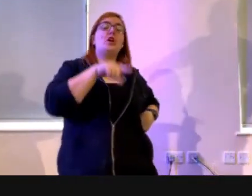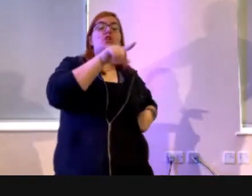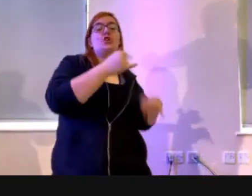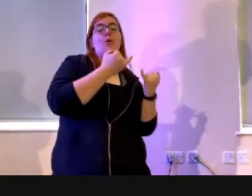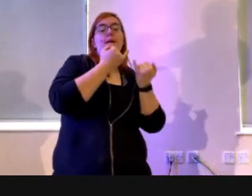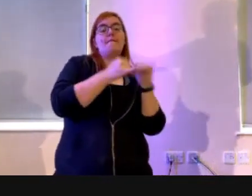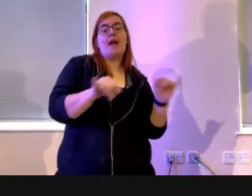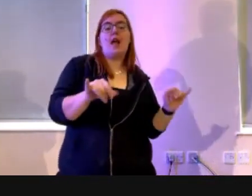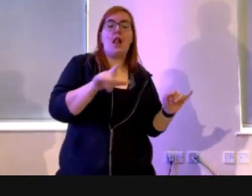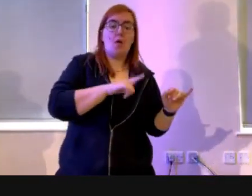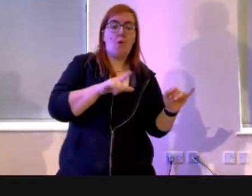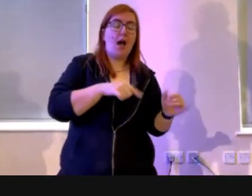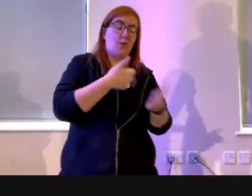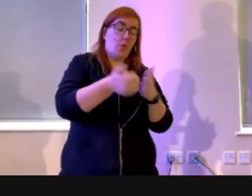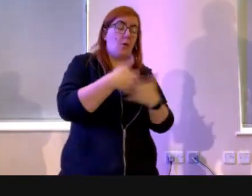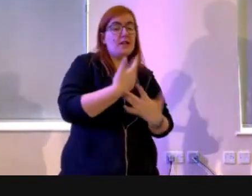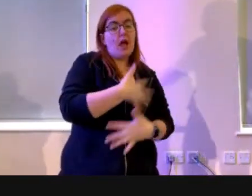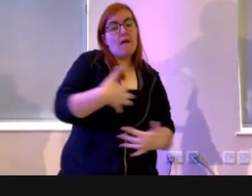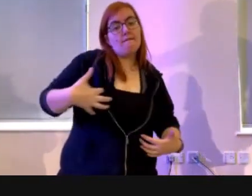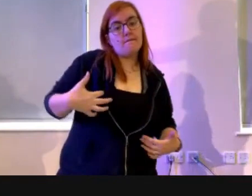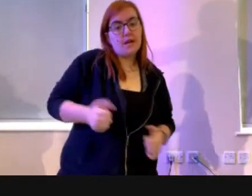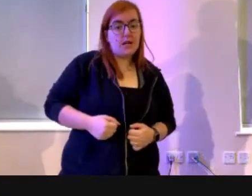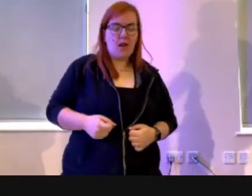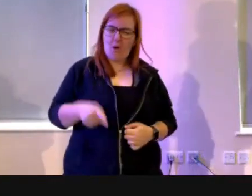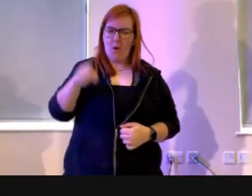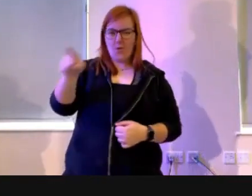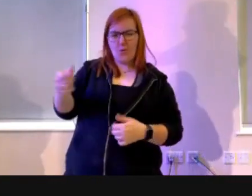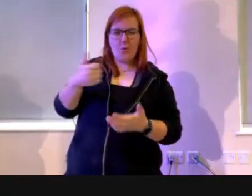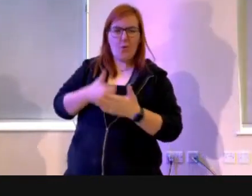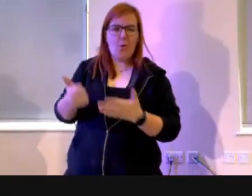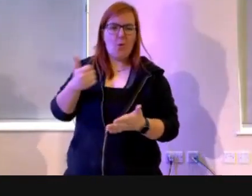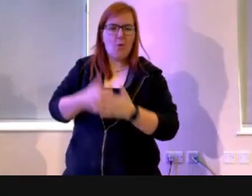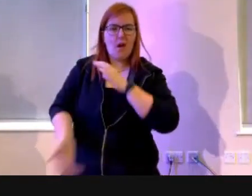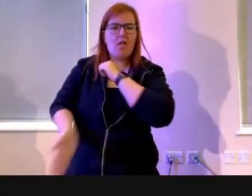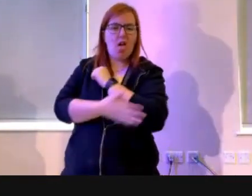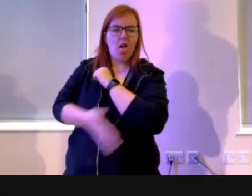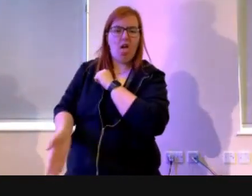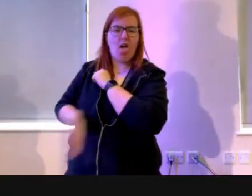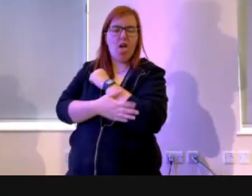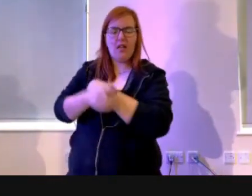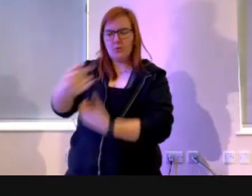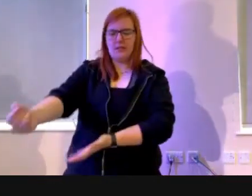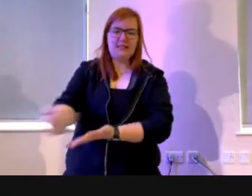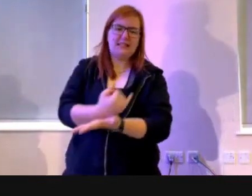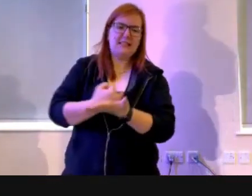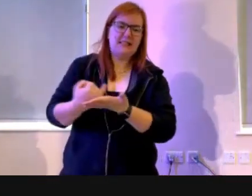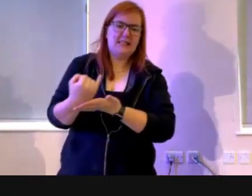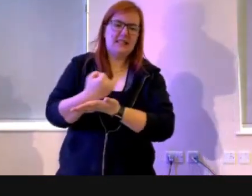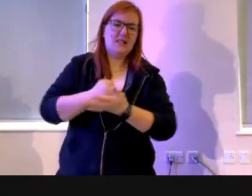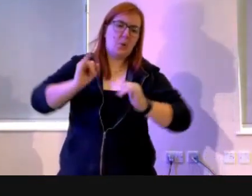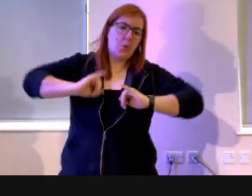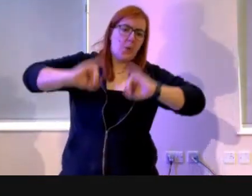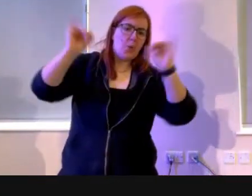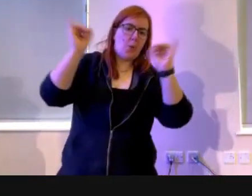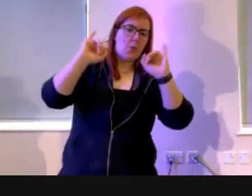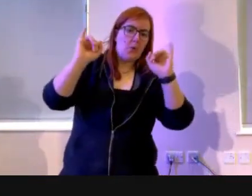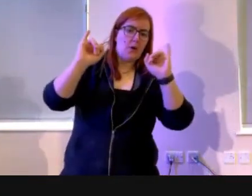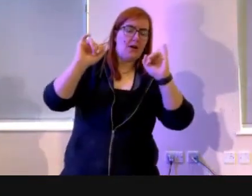in envy or whatever it is. Look how bad you are. Look how sinful you are. Forgetting to look at the sin that we